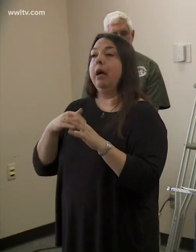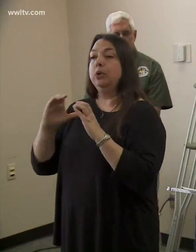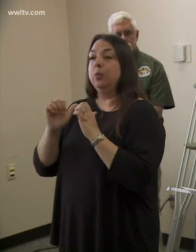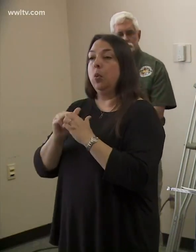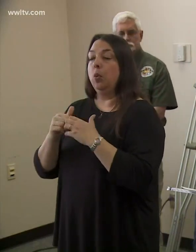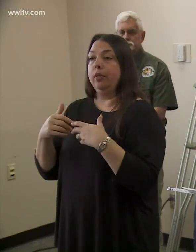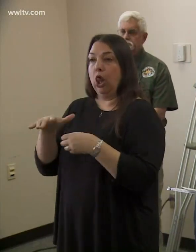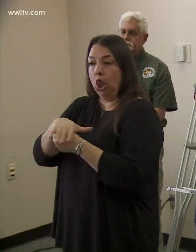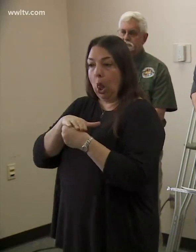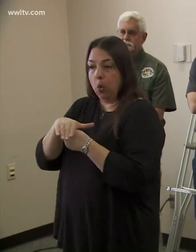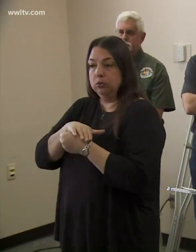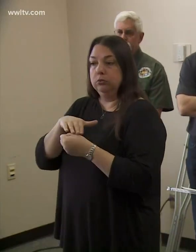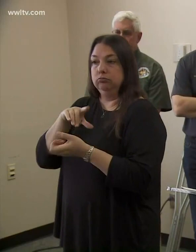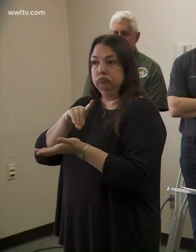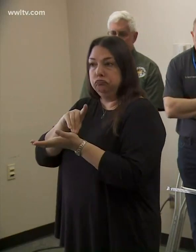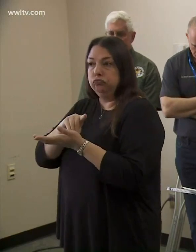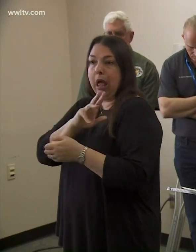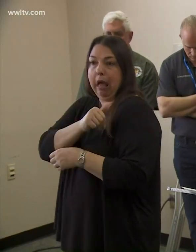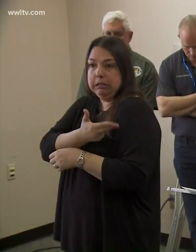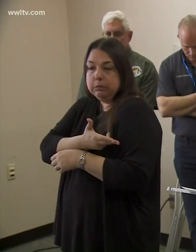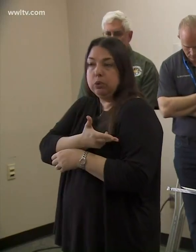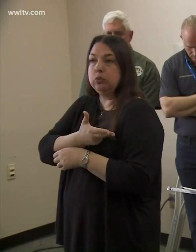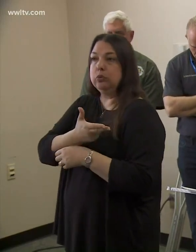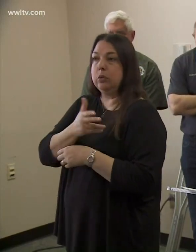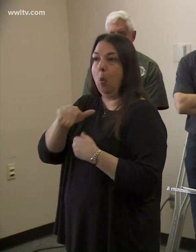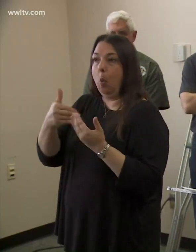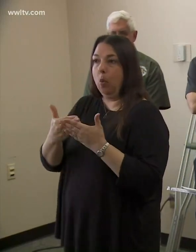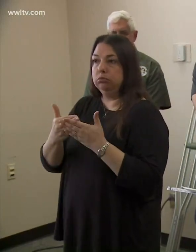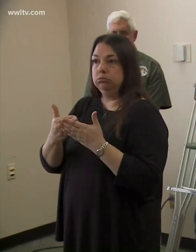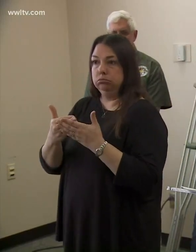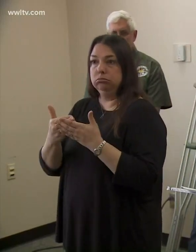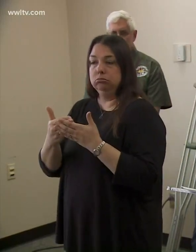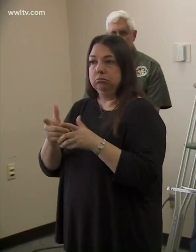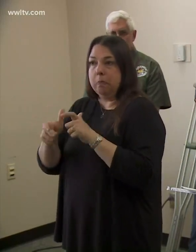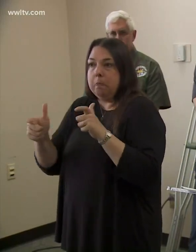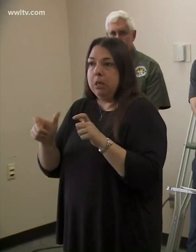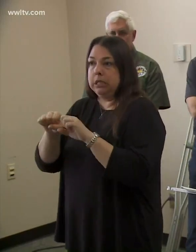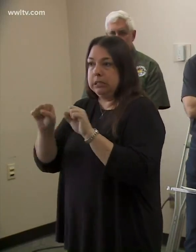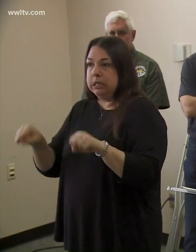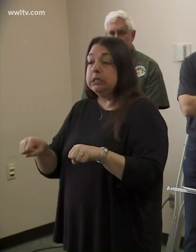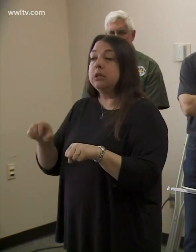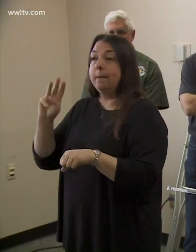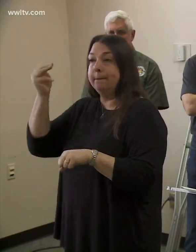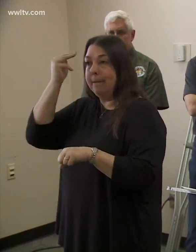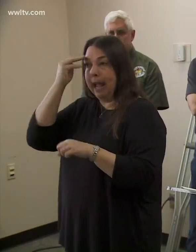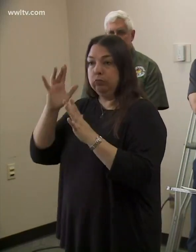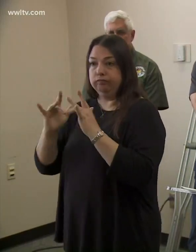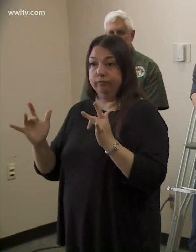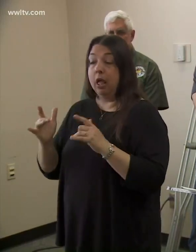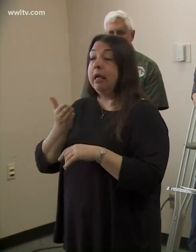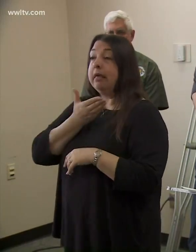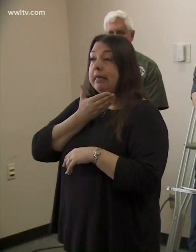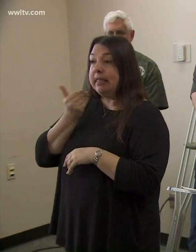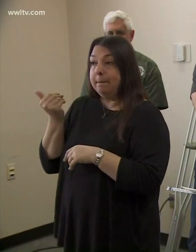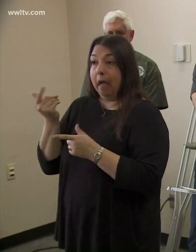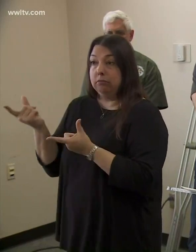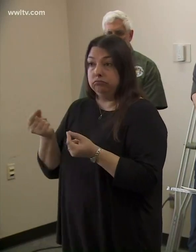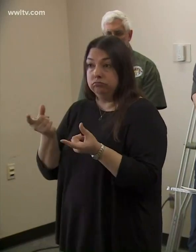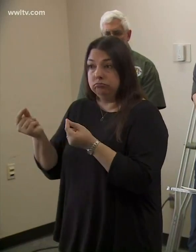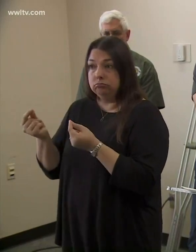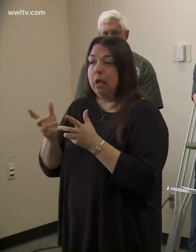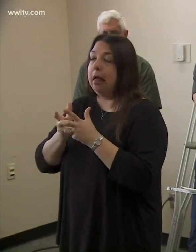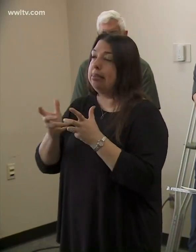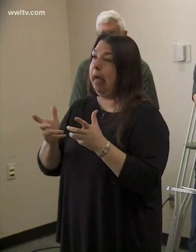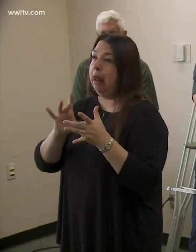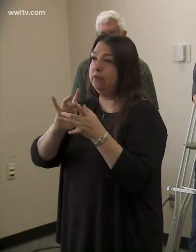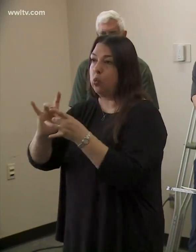local health care providers, all of our major, um, um, our mayors. So, the best way we can combat this is a